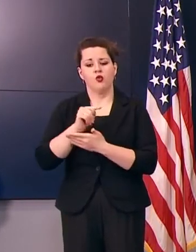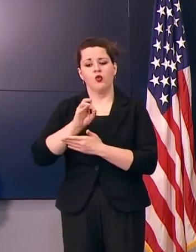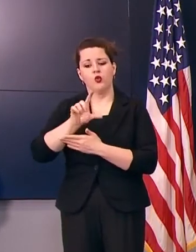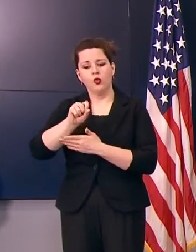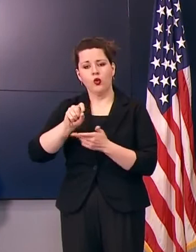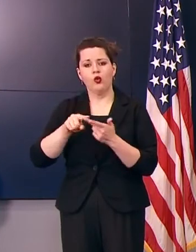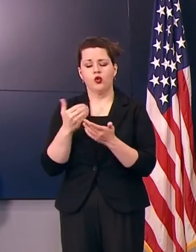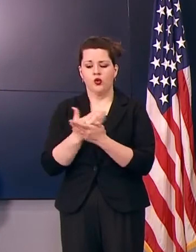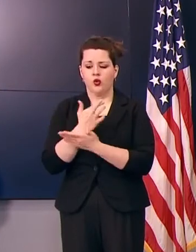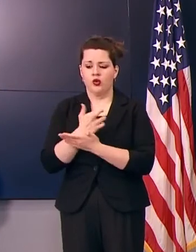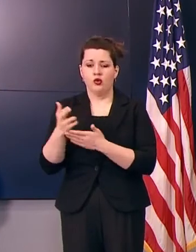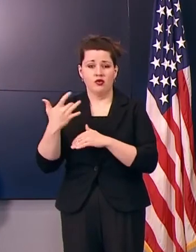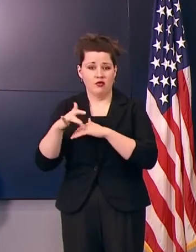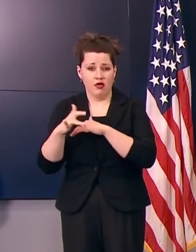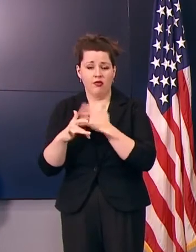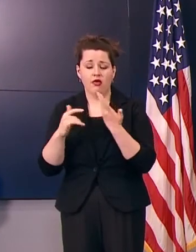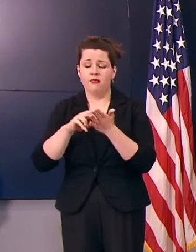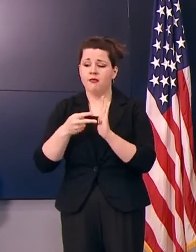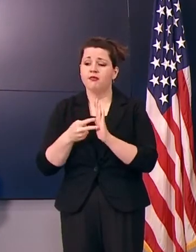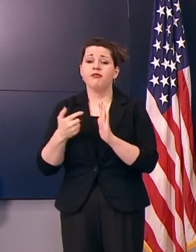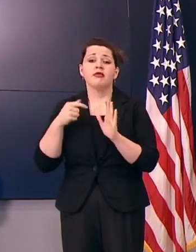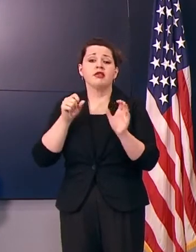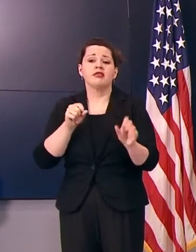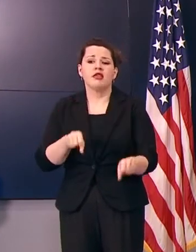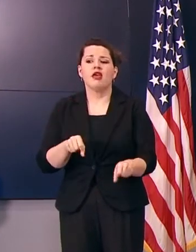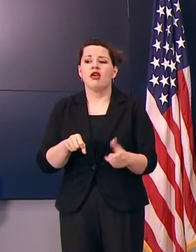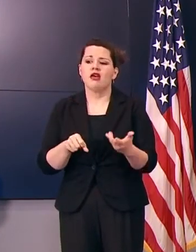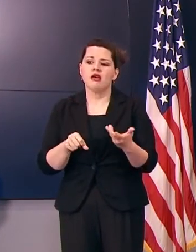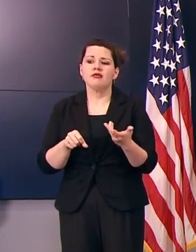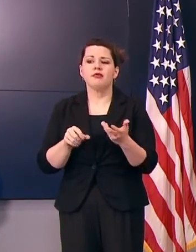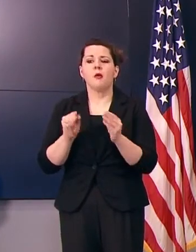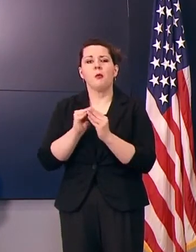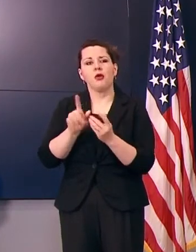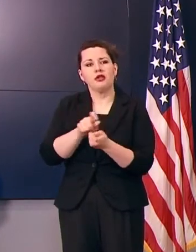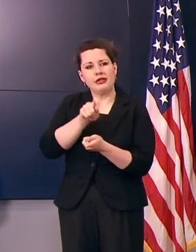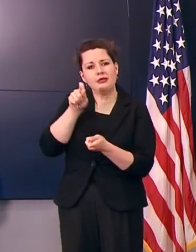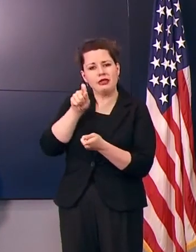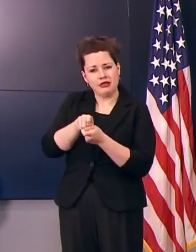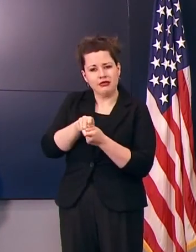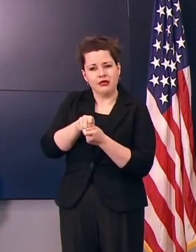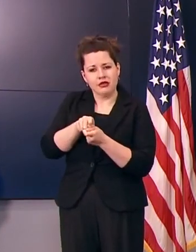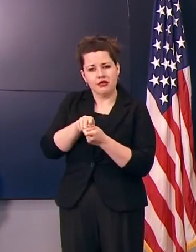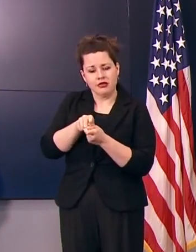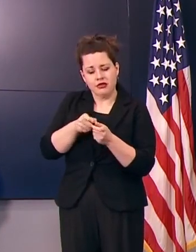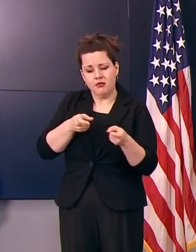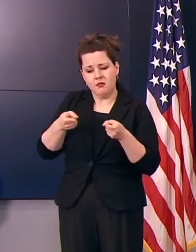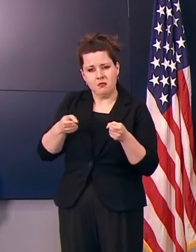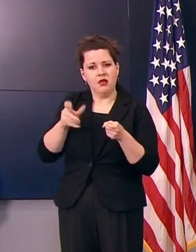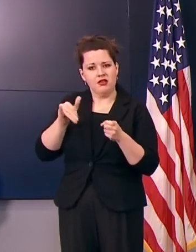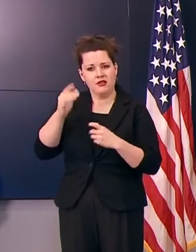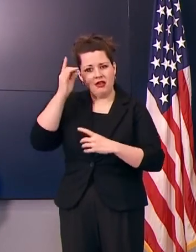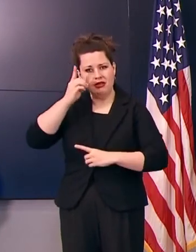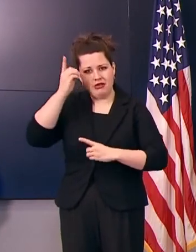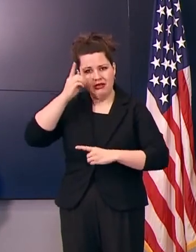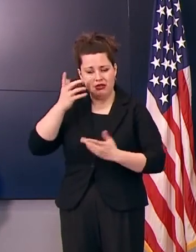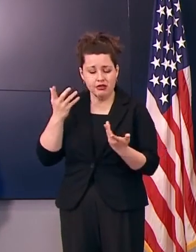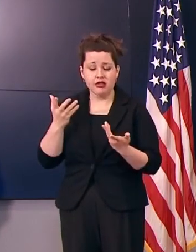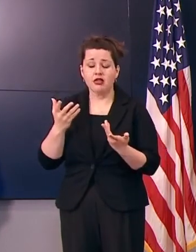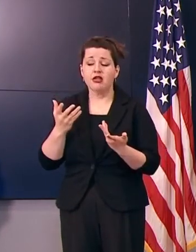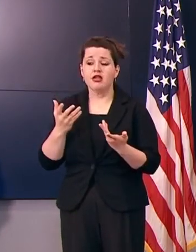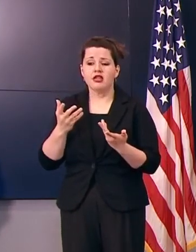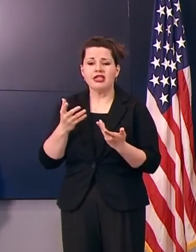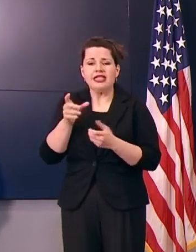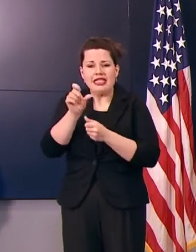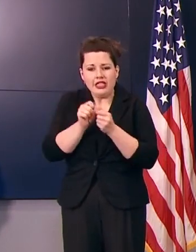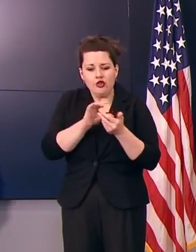available, it's a way that we're allowed to be a little bit more specific in helping manage this disease on a more community